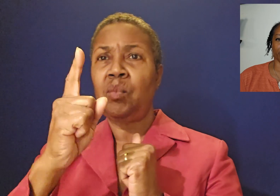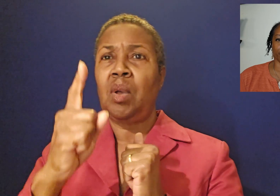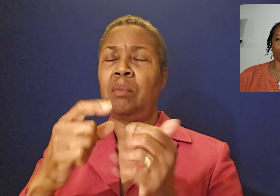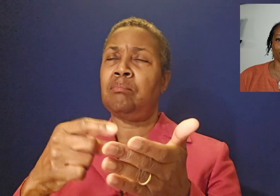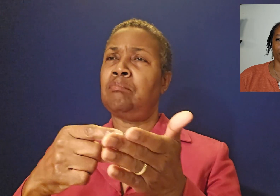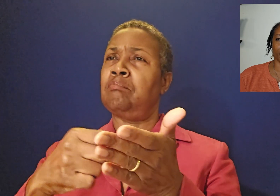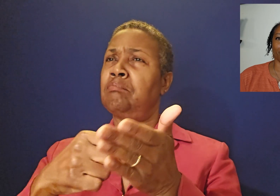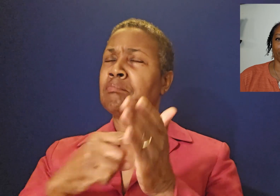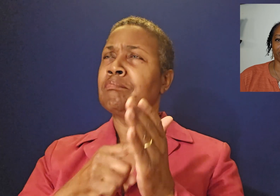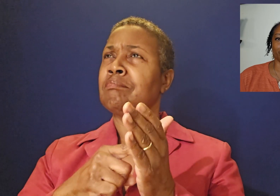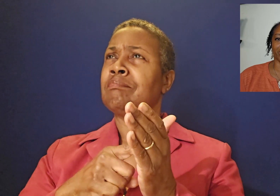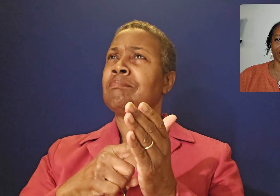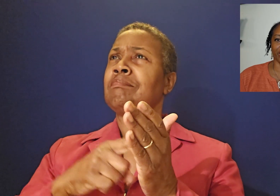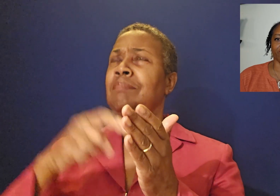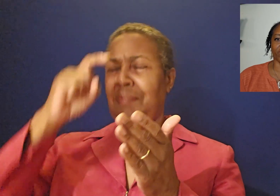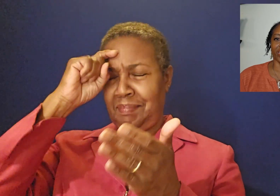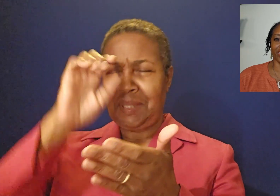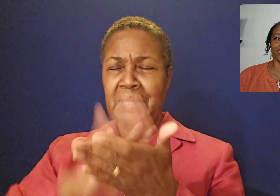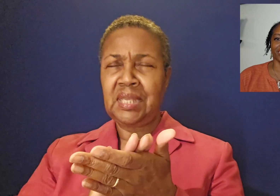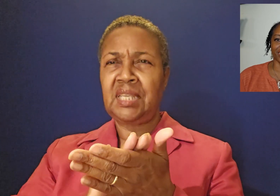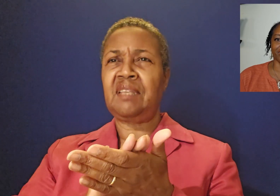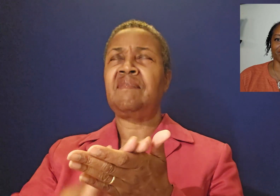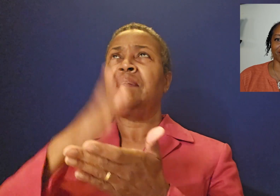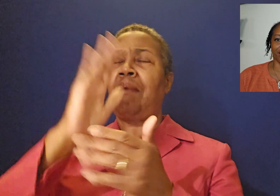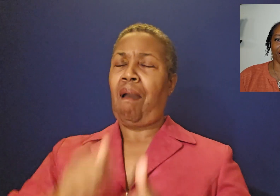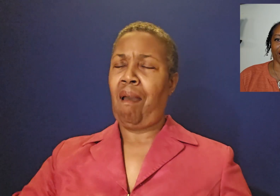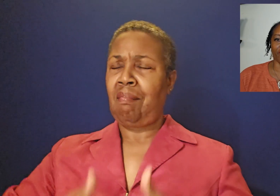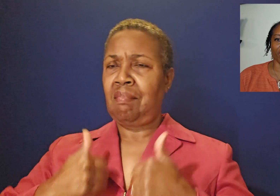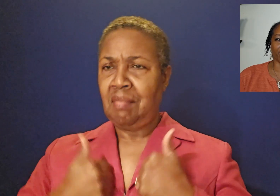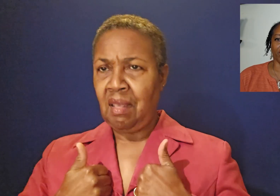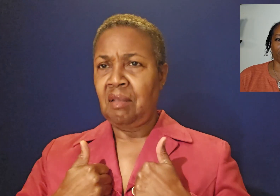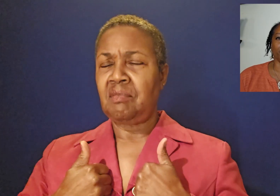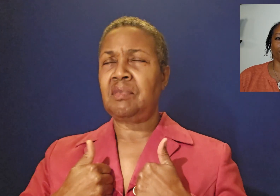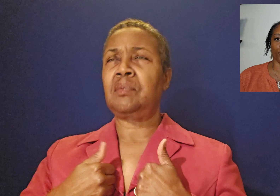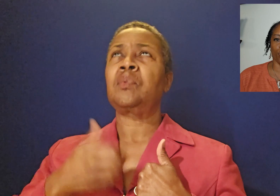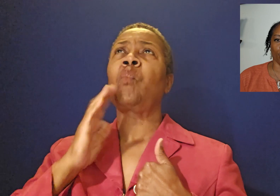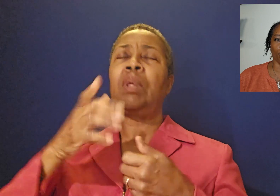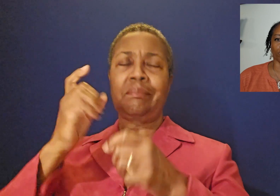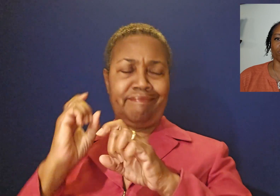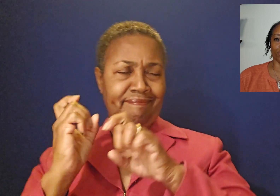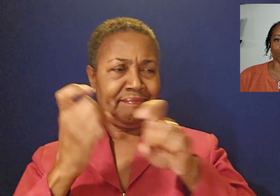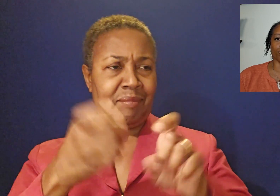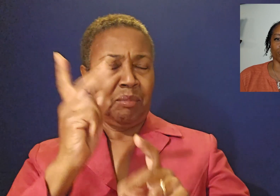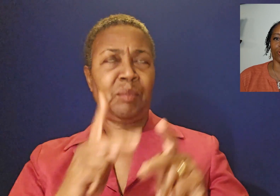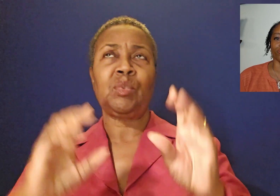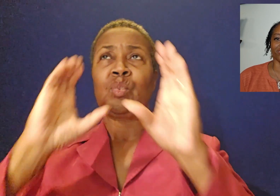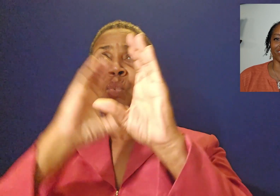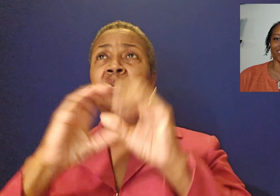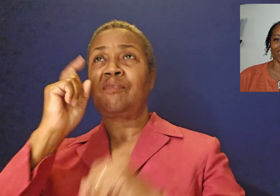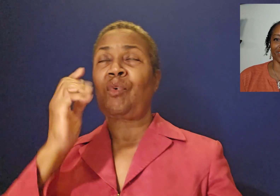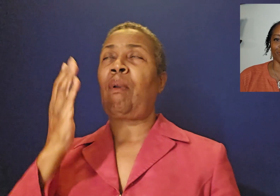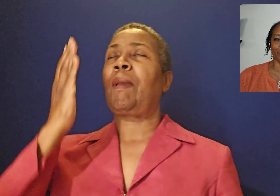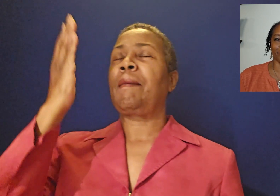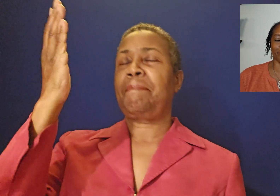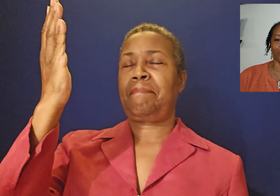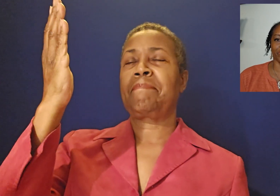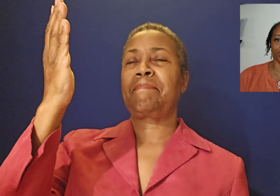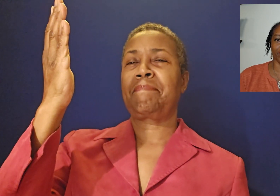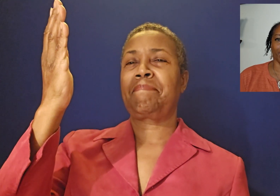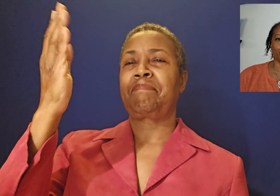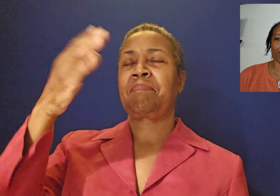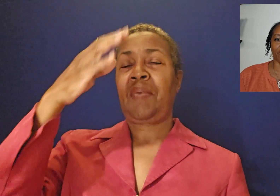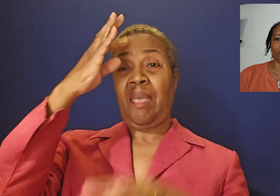comes to him must believe that he exists and that he rewards those who earnestly seek him.